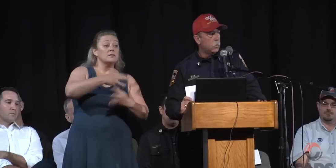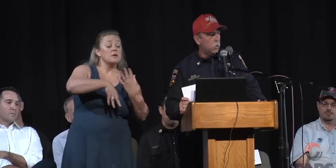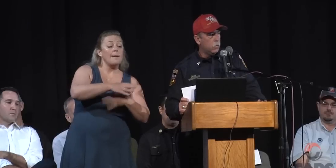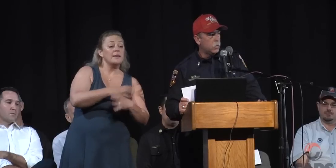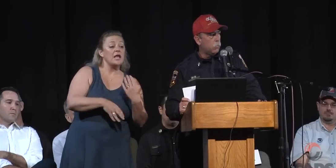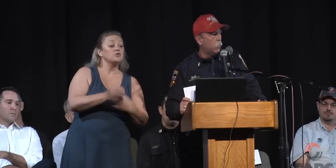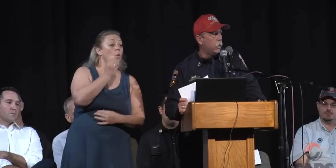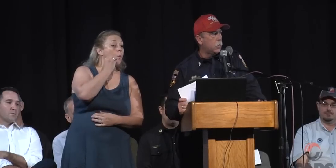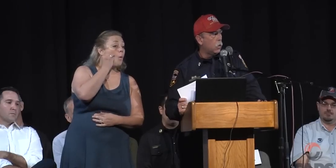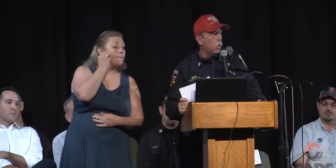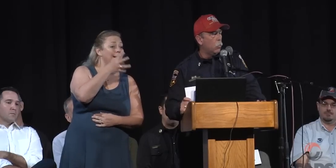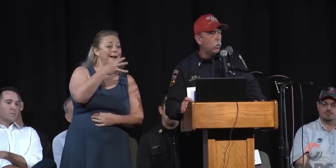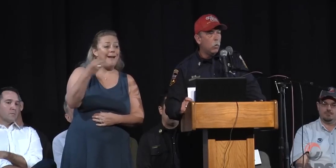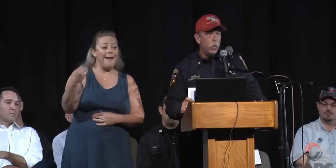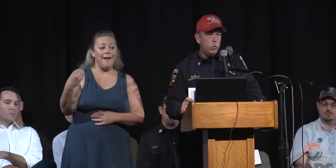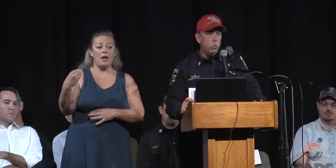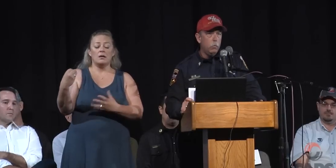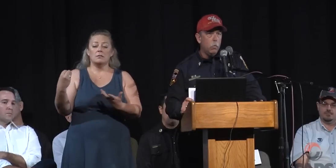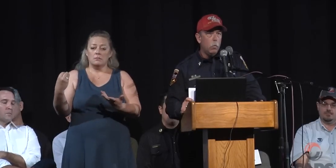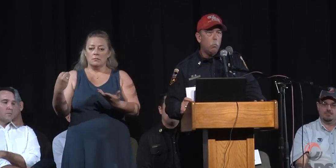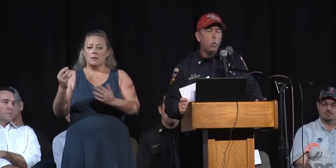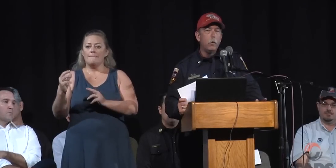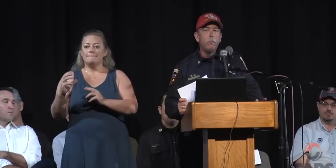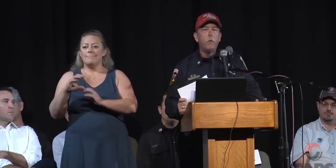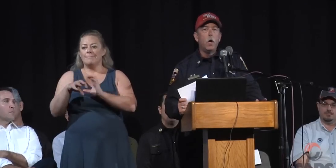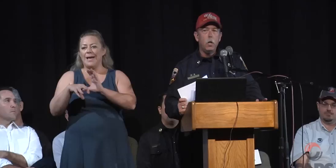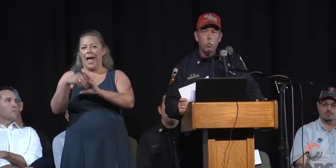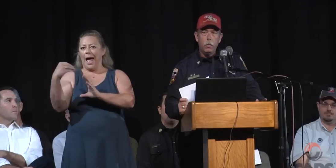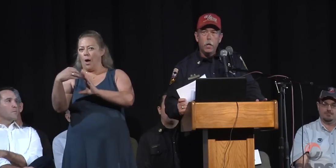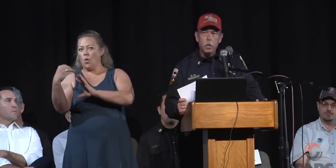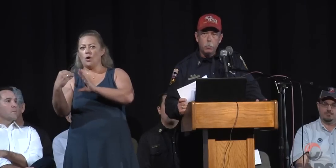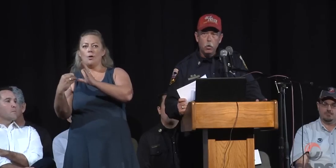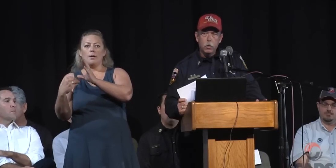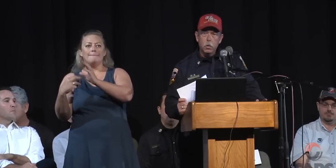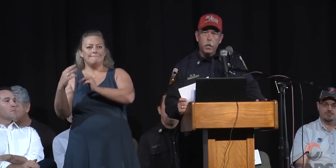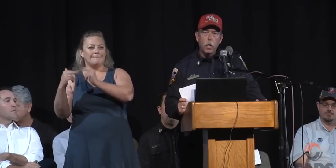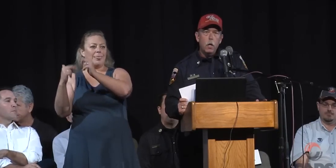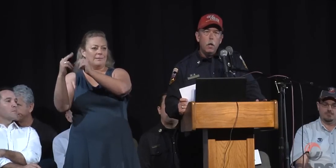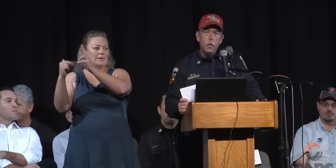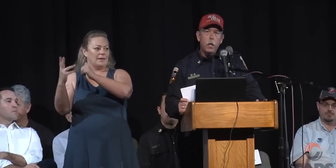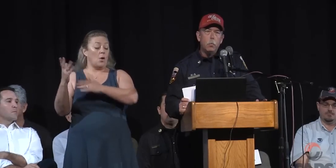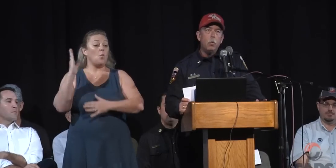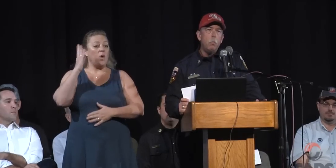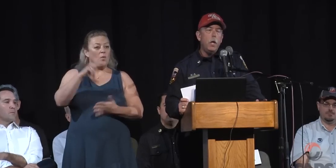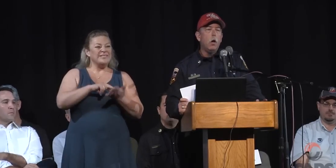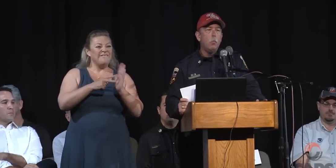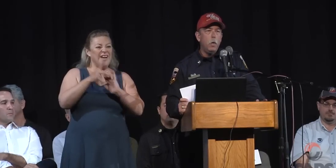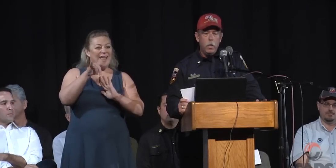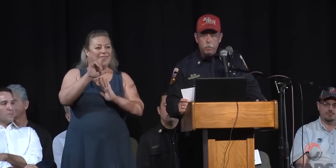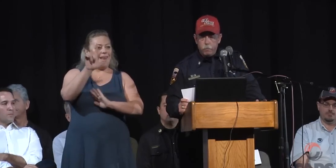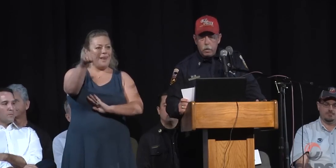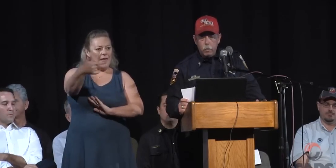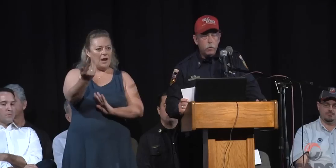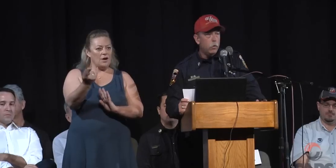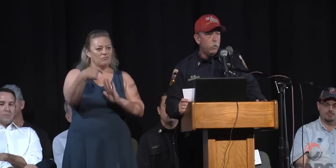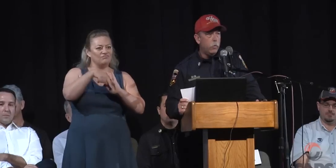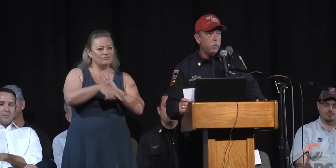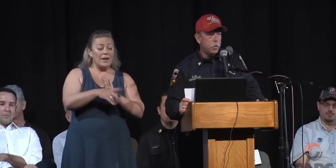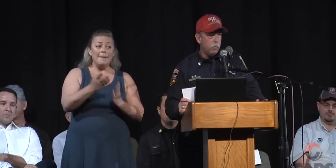outbuildings, and in the several weeks to come, we're going to more define what that number looks like. That number may not mean